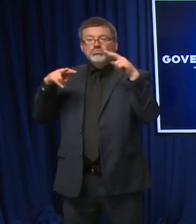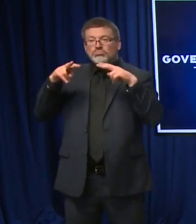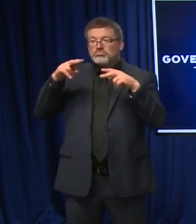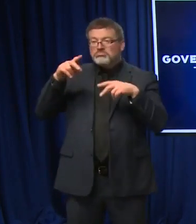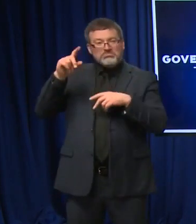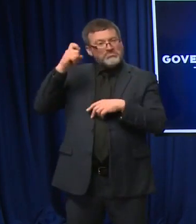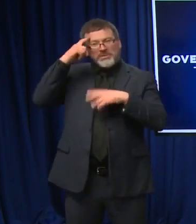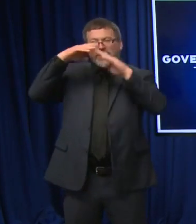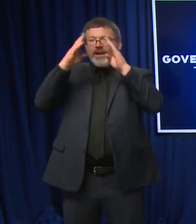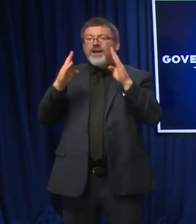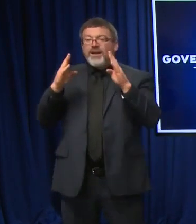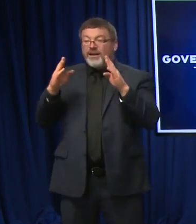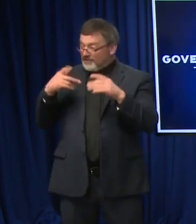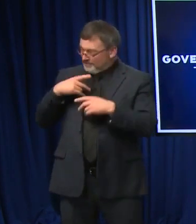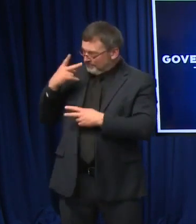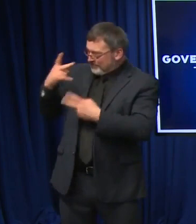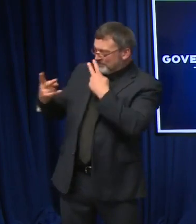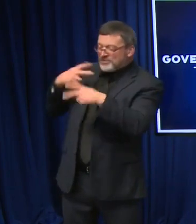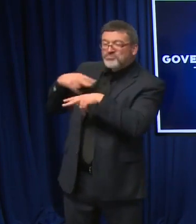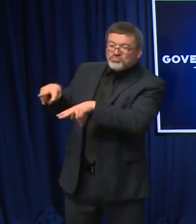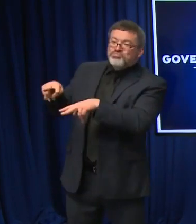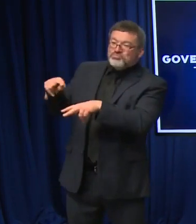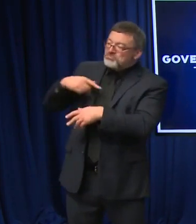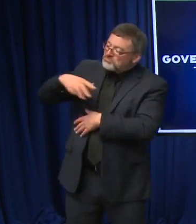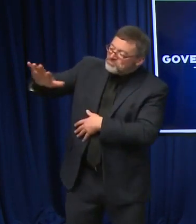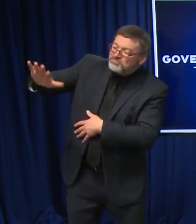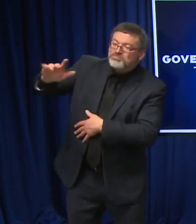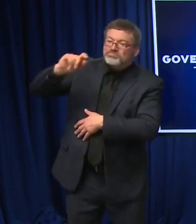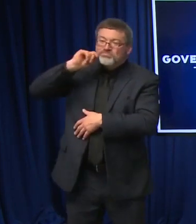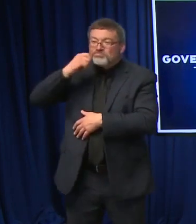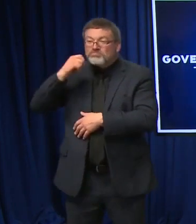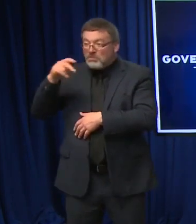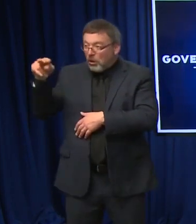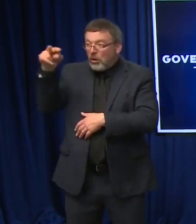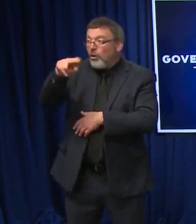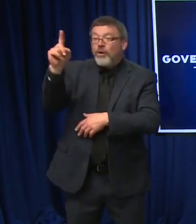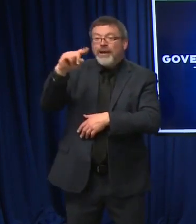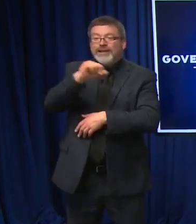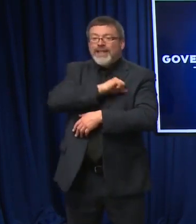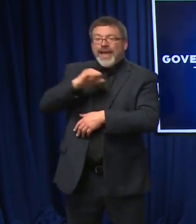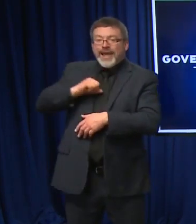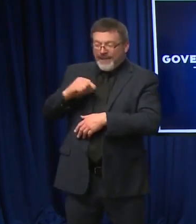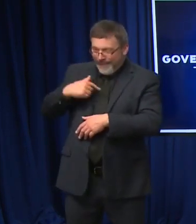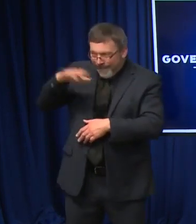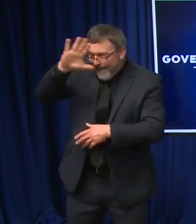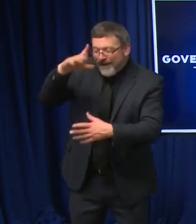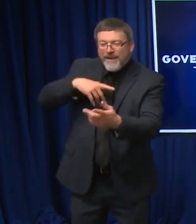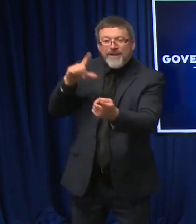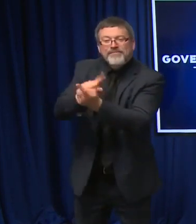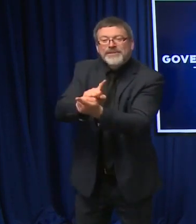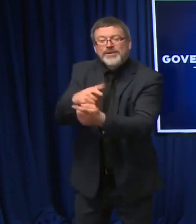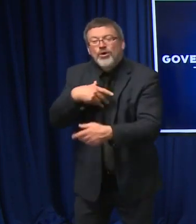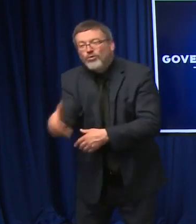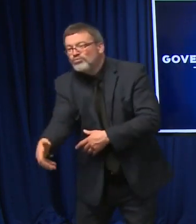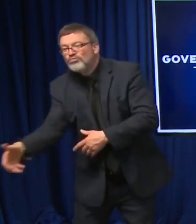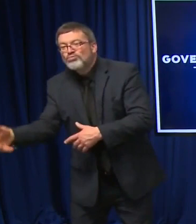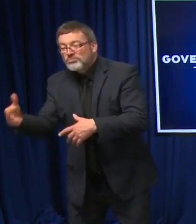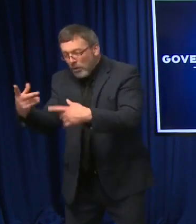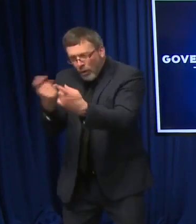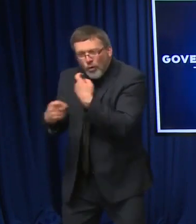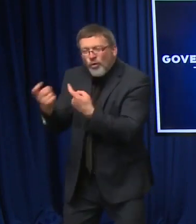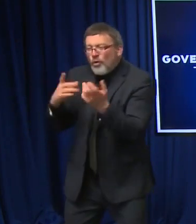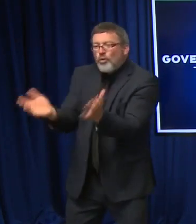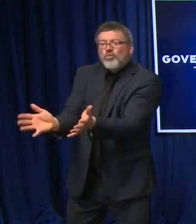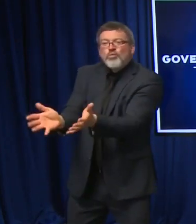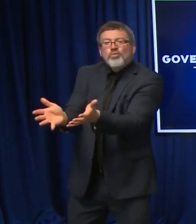And I'll always go out and give them an opportunity to shake their hand or say hello or allow them to ask questions. And it lets me hear how things are going in their